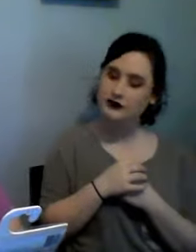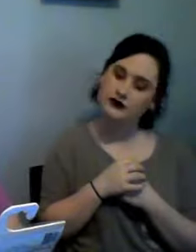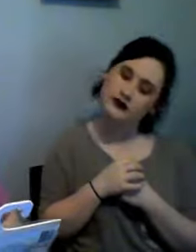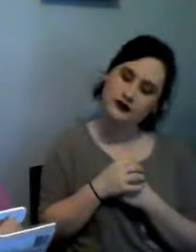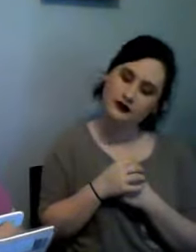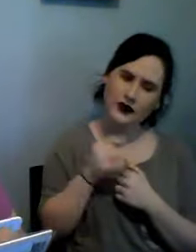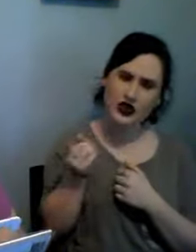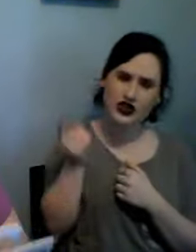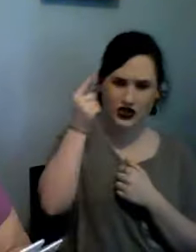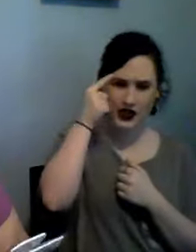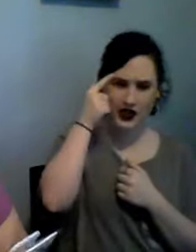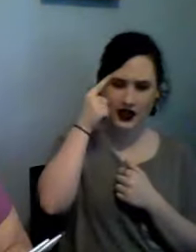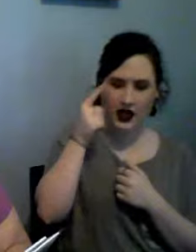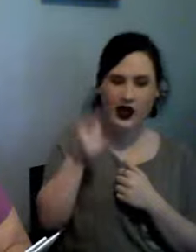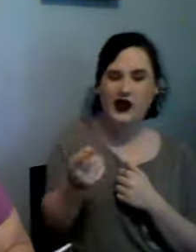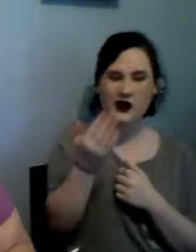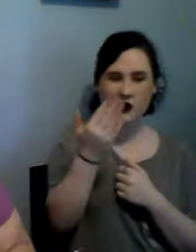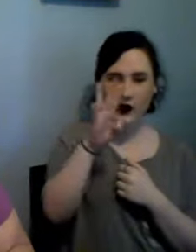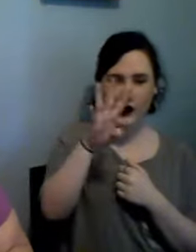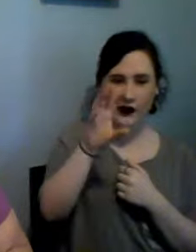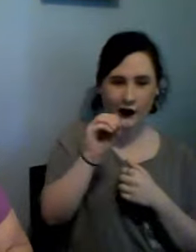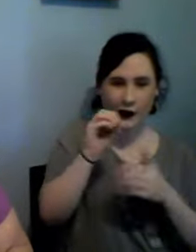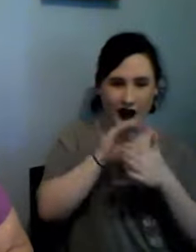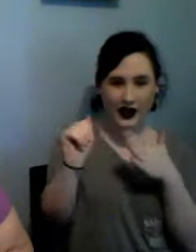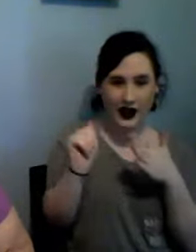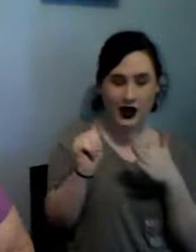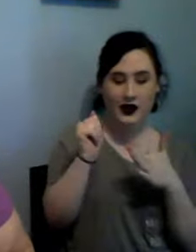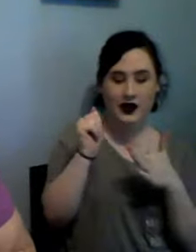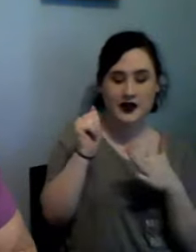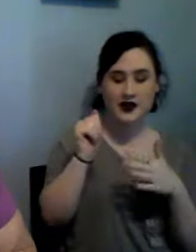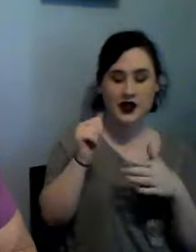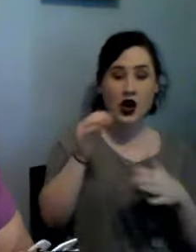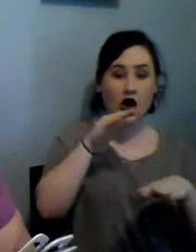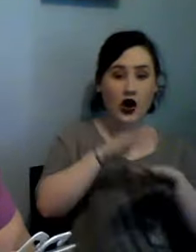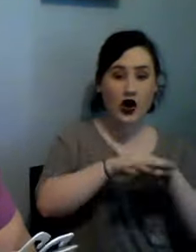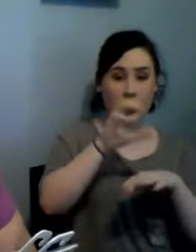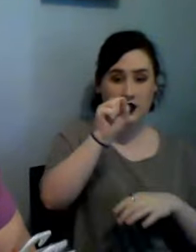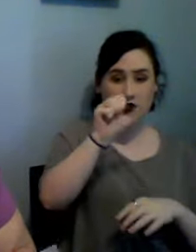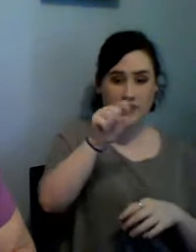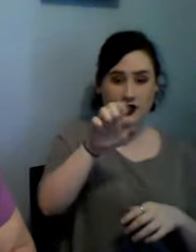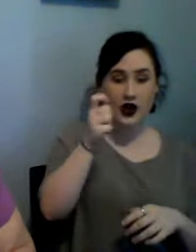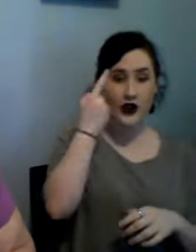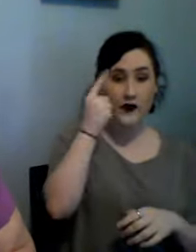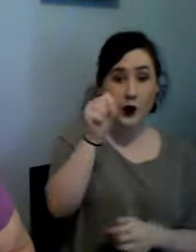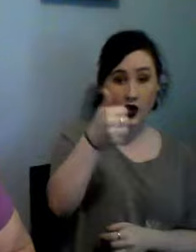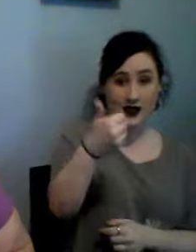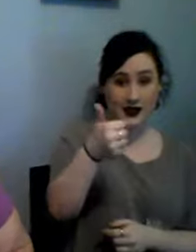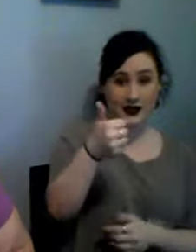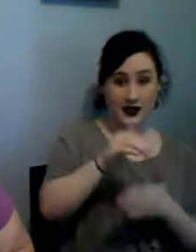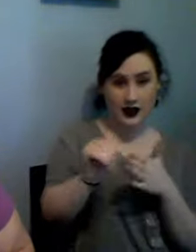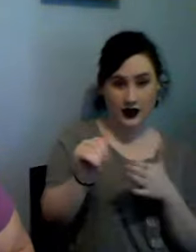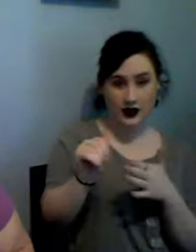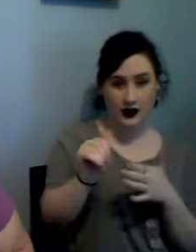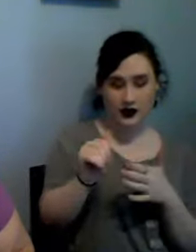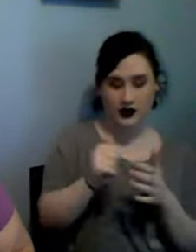I think these were $40 a piece on sale for 10 and I think the